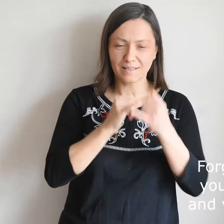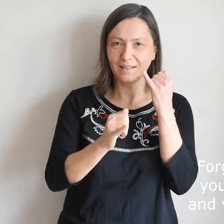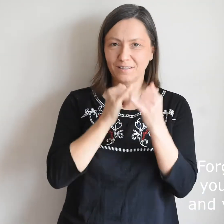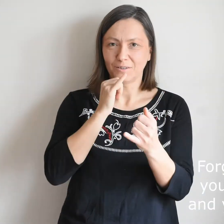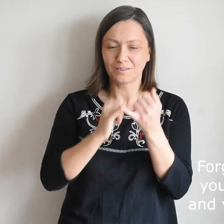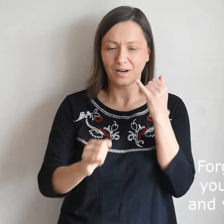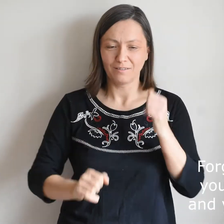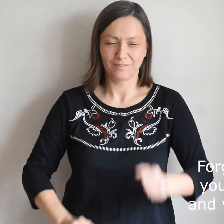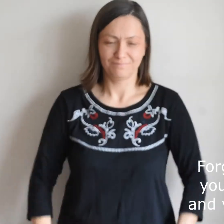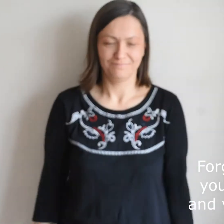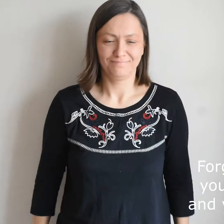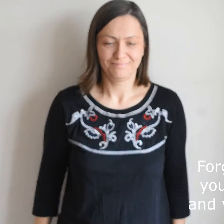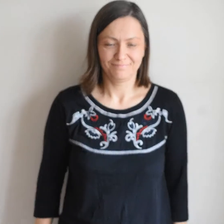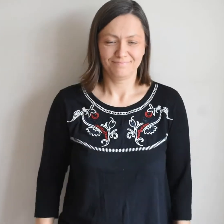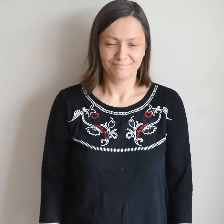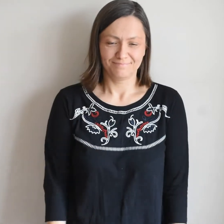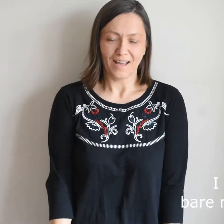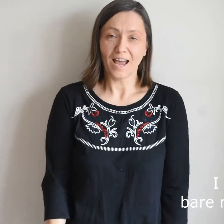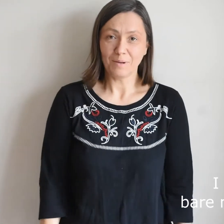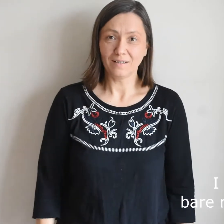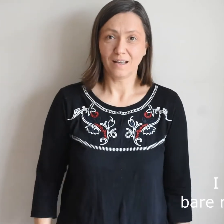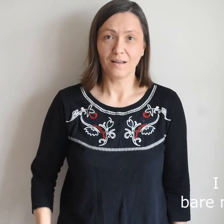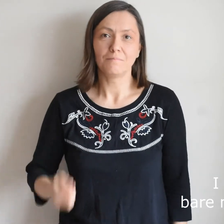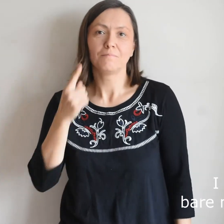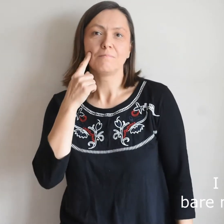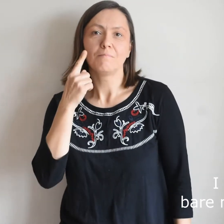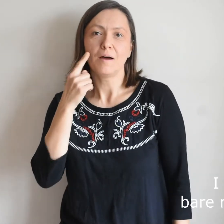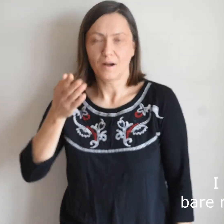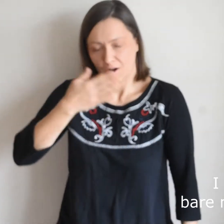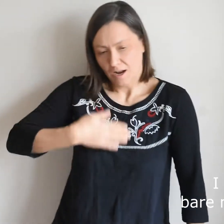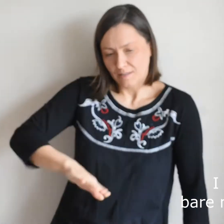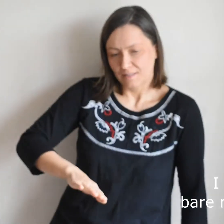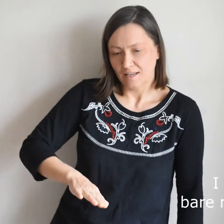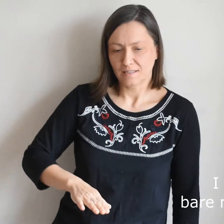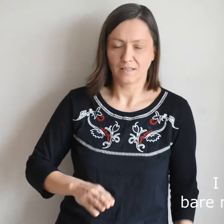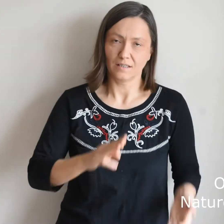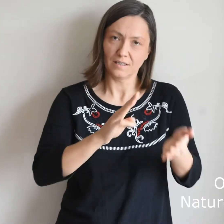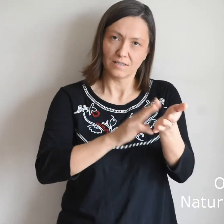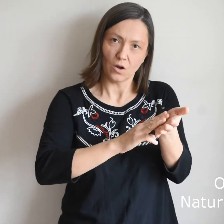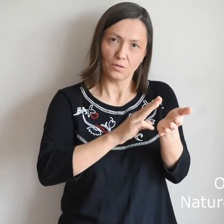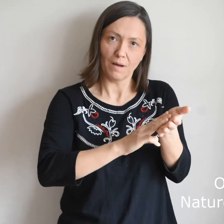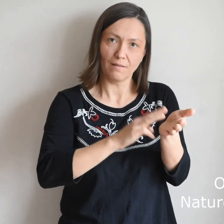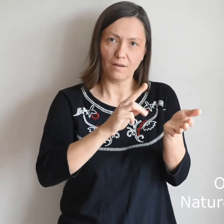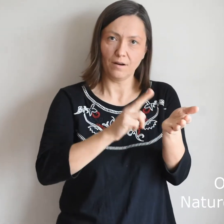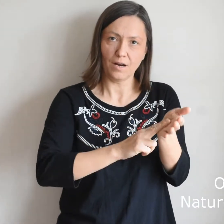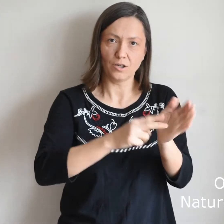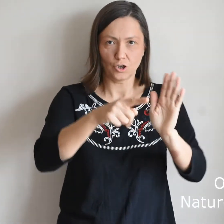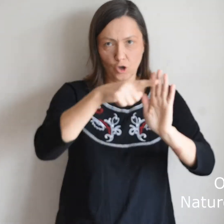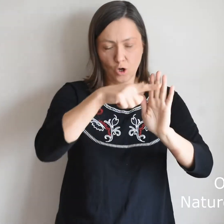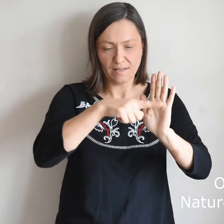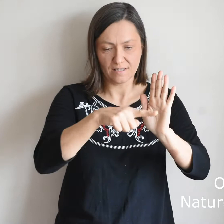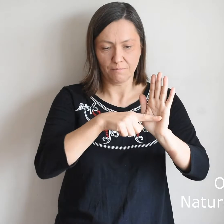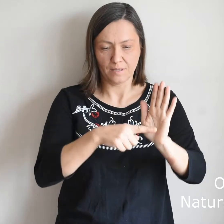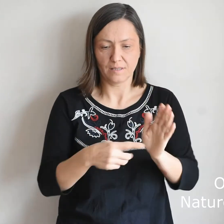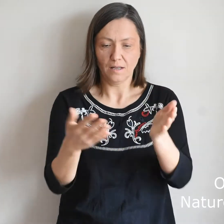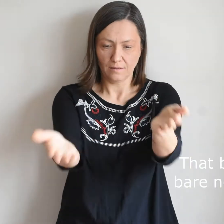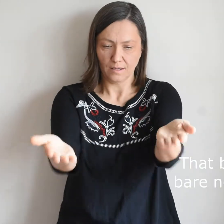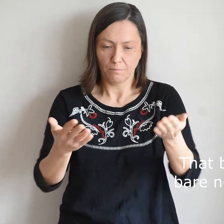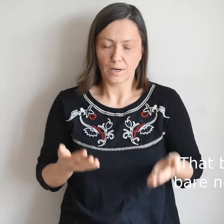and your strife. I mean the bare necessities of Mother Nature's recipes that bring